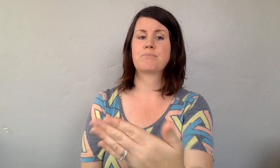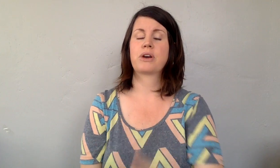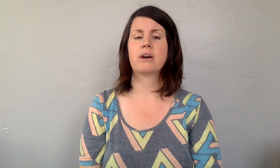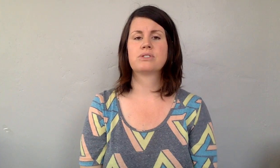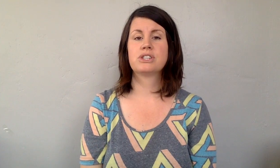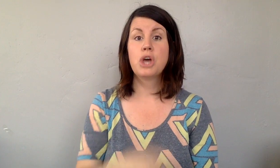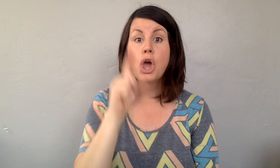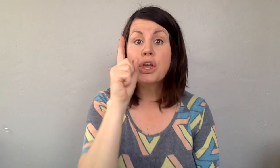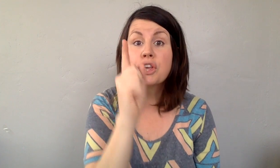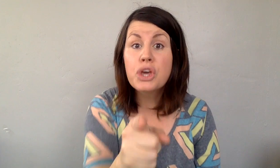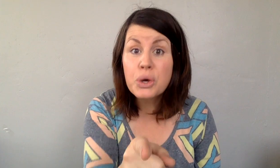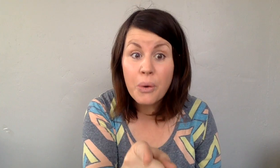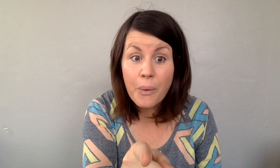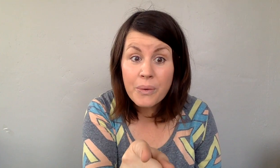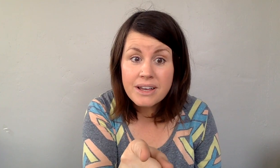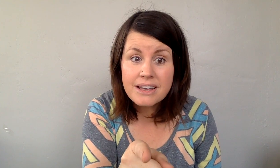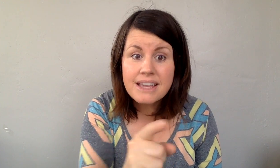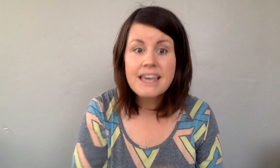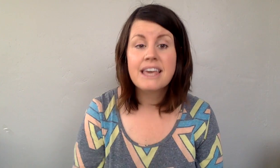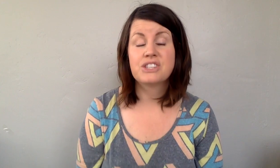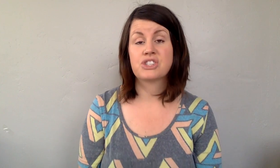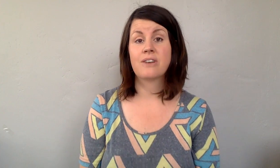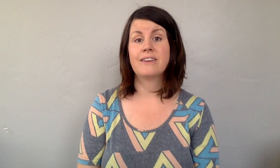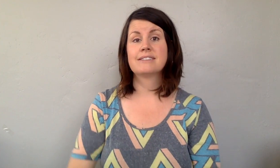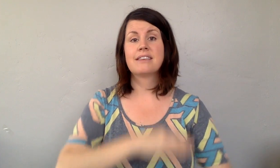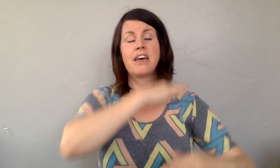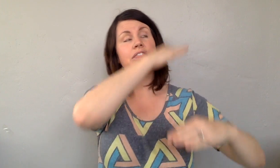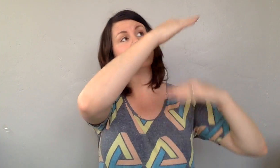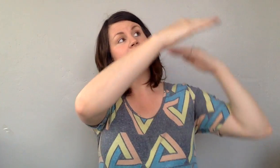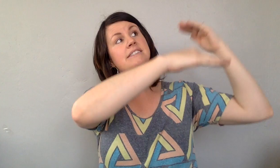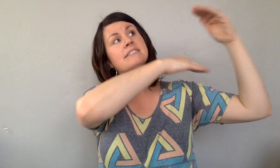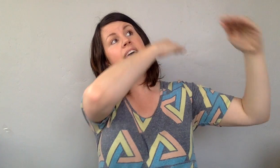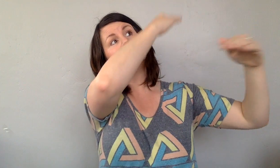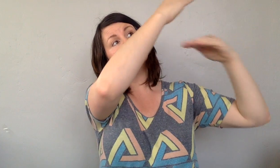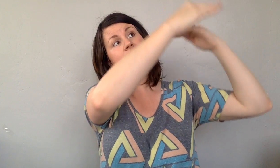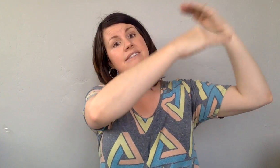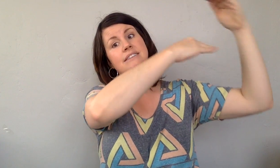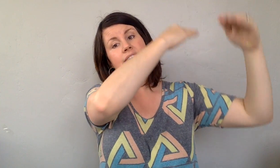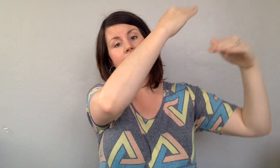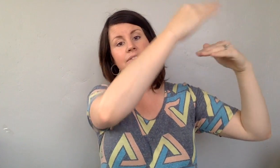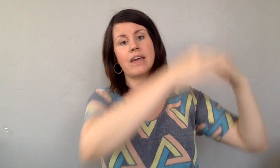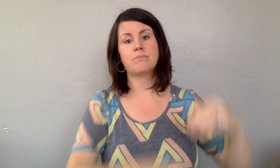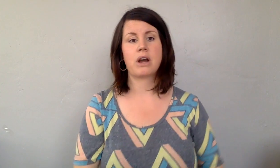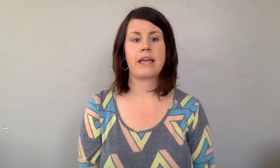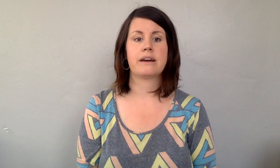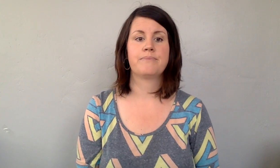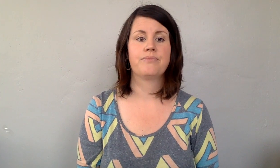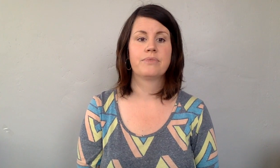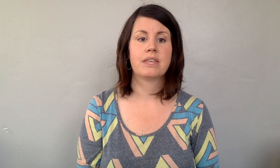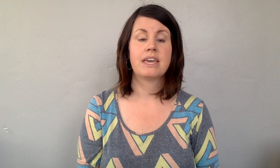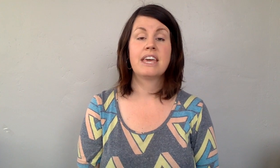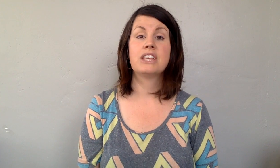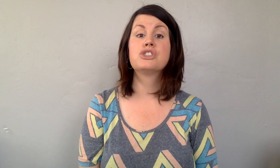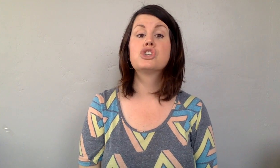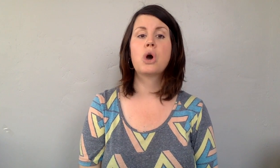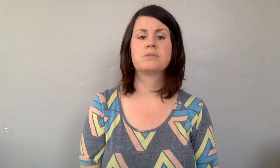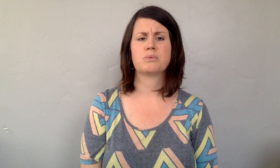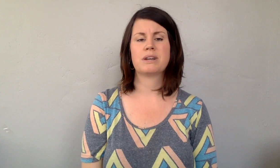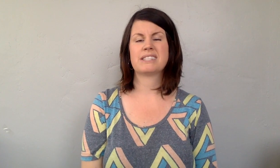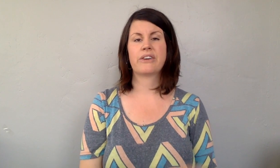pronounced. You, his servants, the descendants of Abraham, his chosen ones. Now